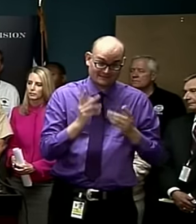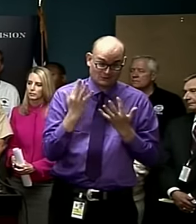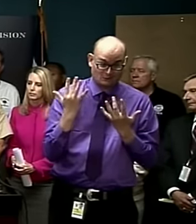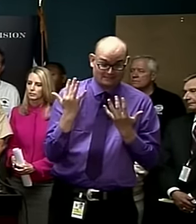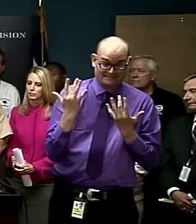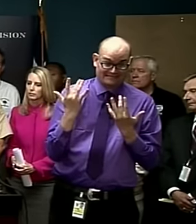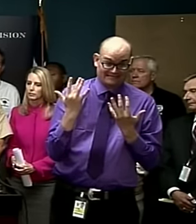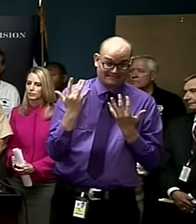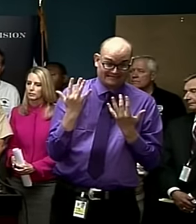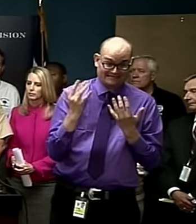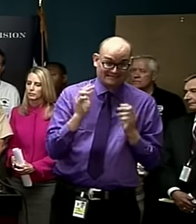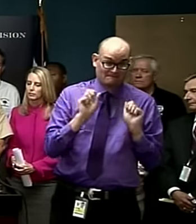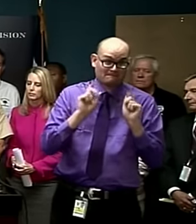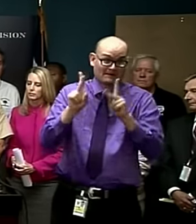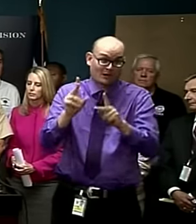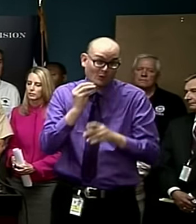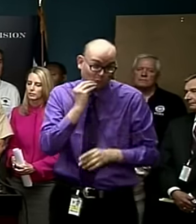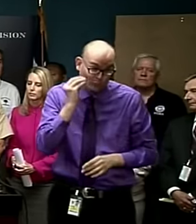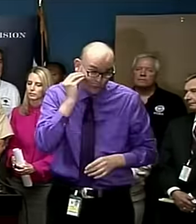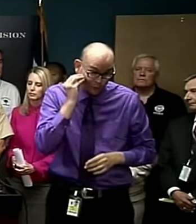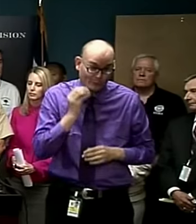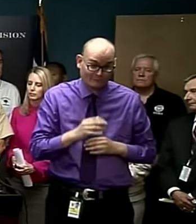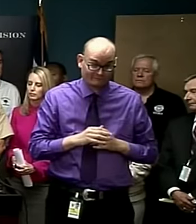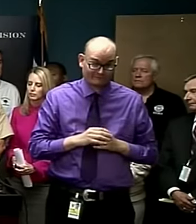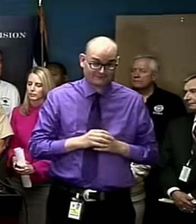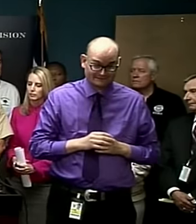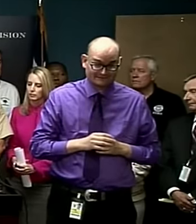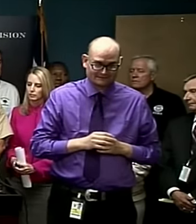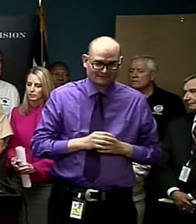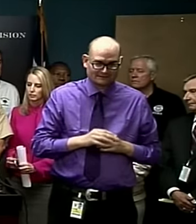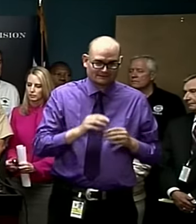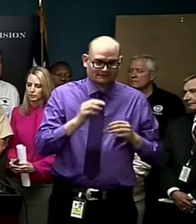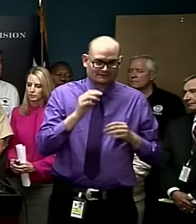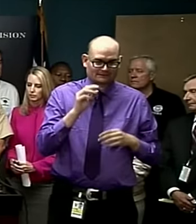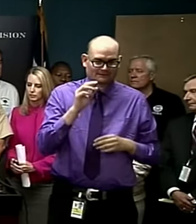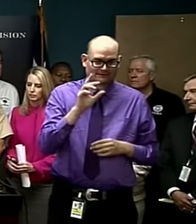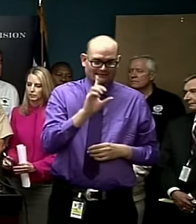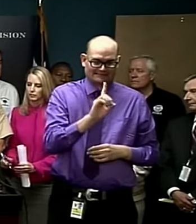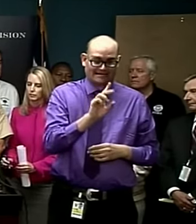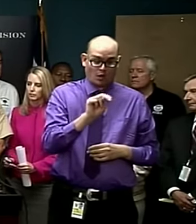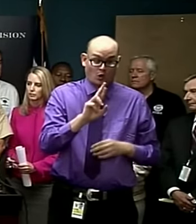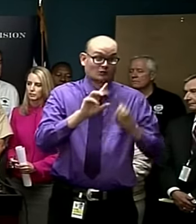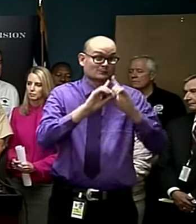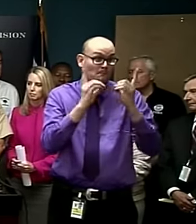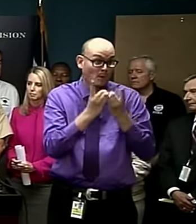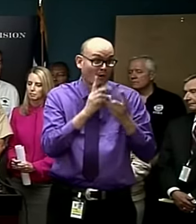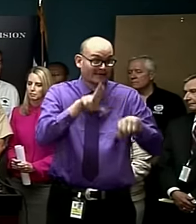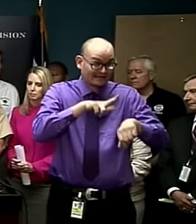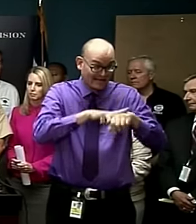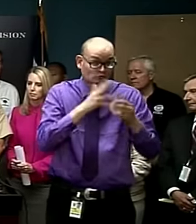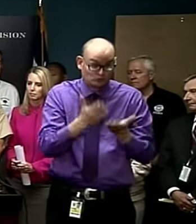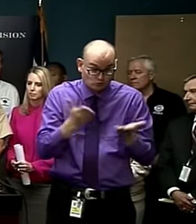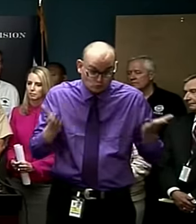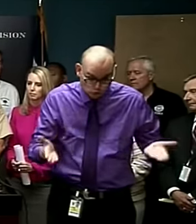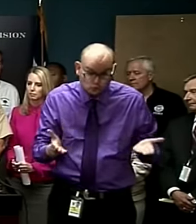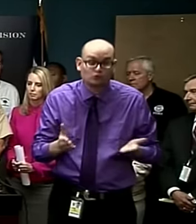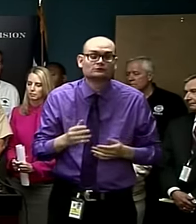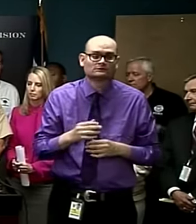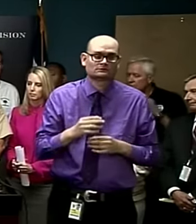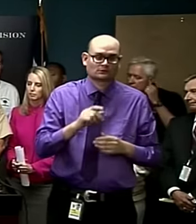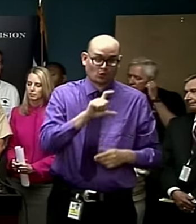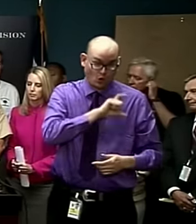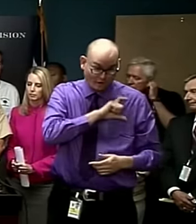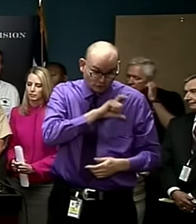And so we've had fantastic crews from DNR and our law